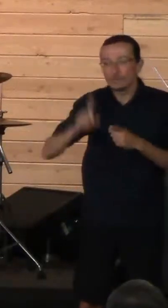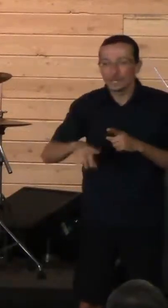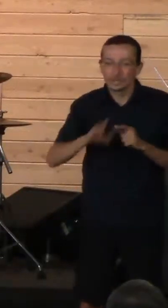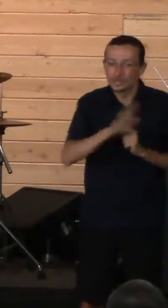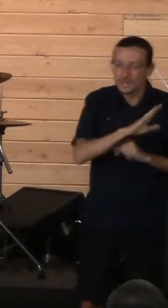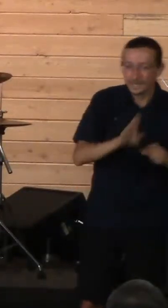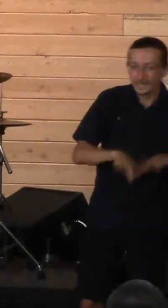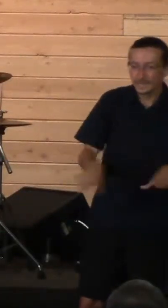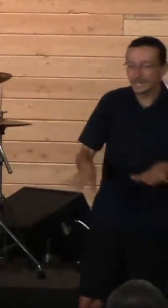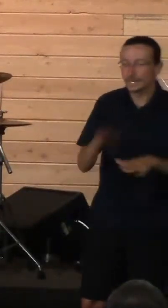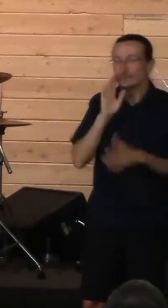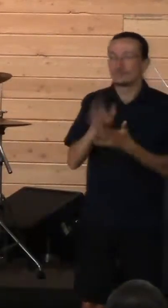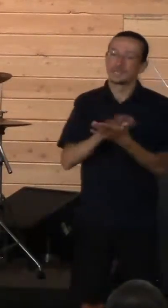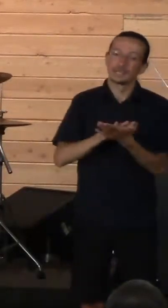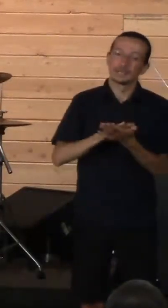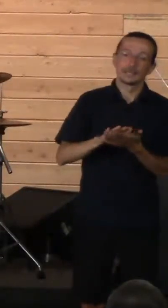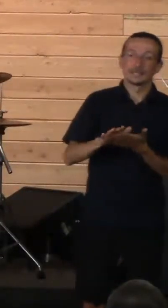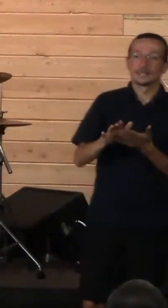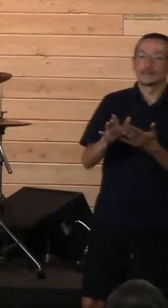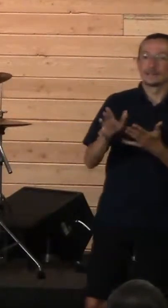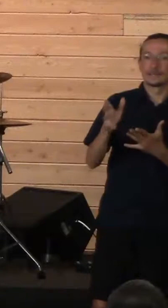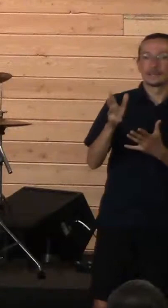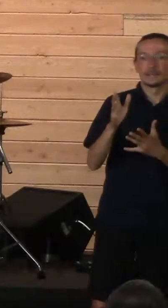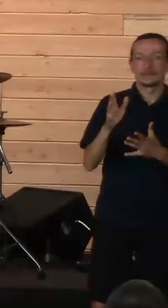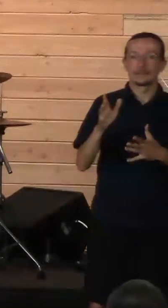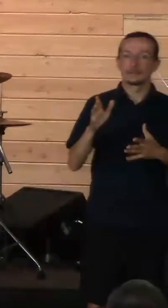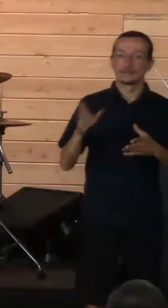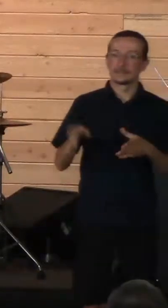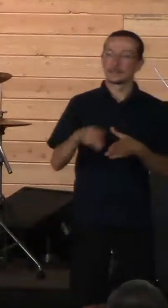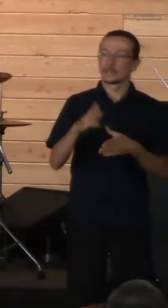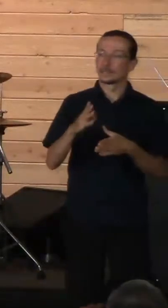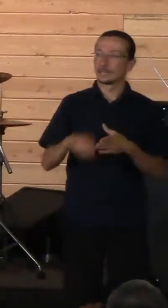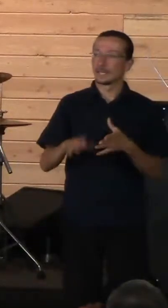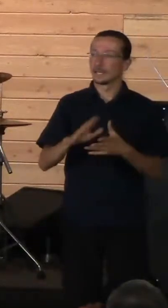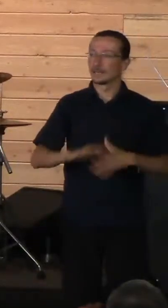nice, neat bow on the end of the story.